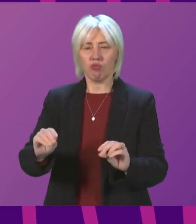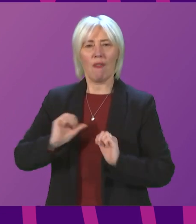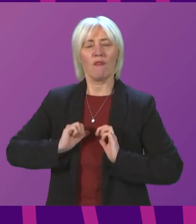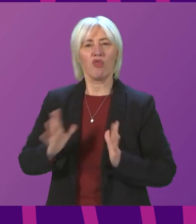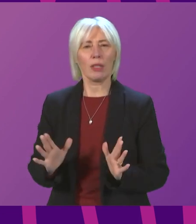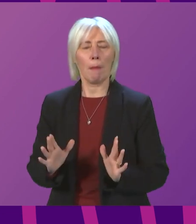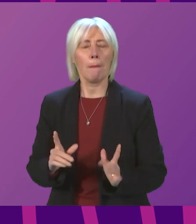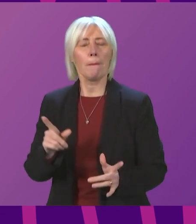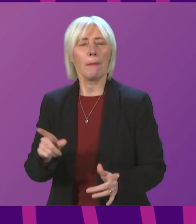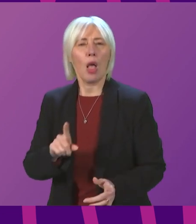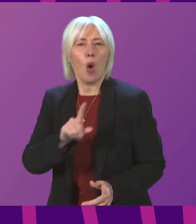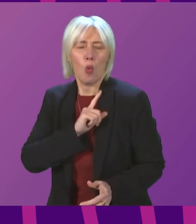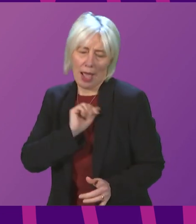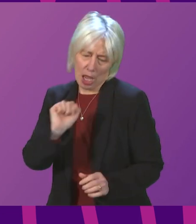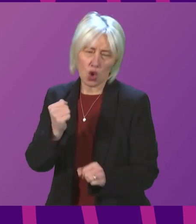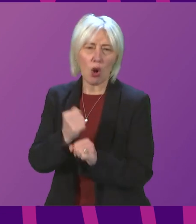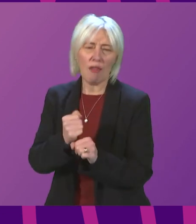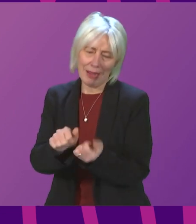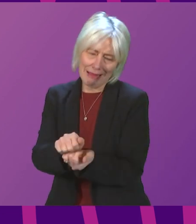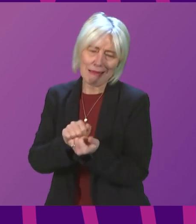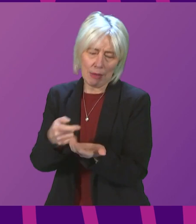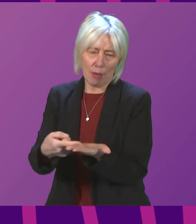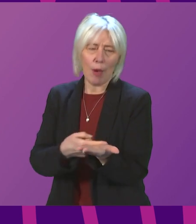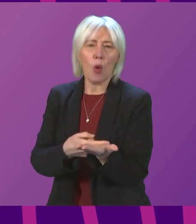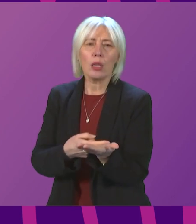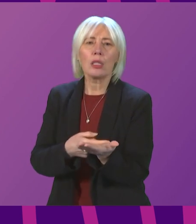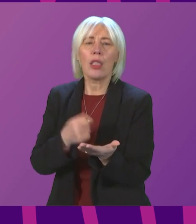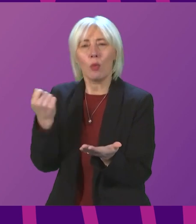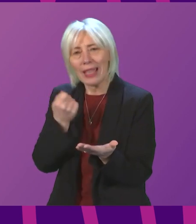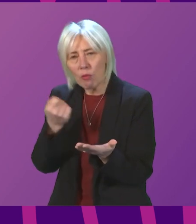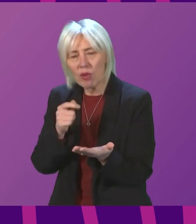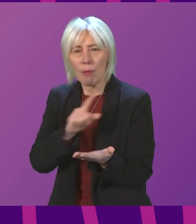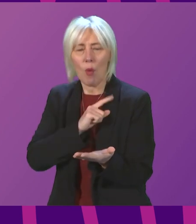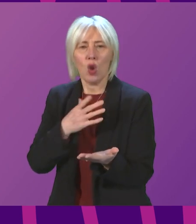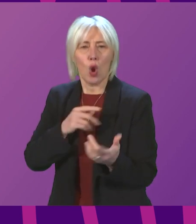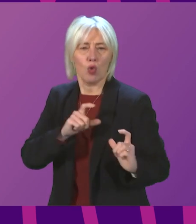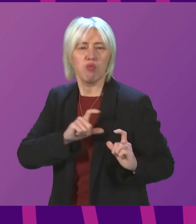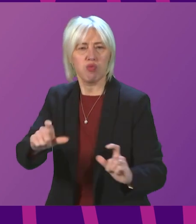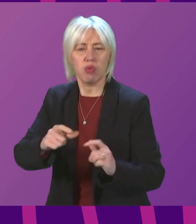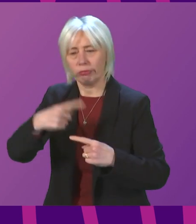government need to retain these emergency powers indefinitely? First Minister.